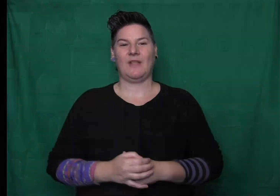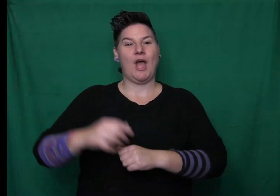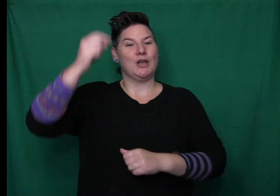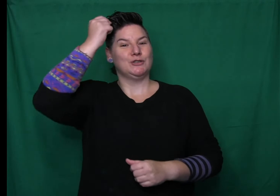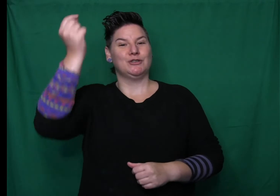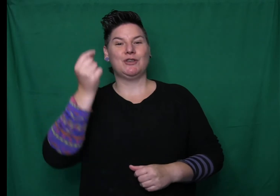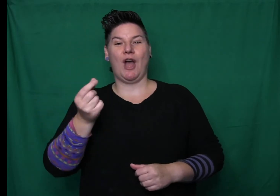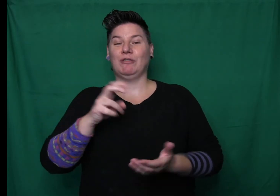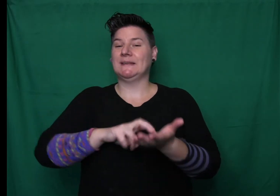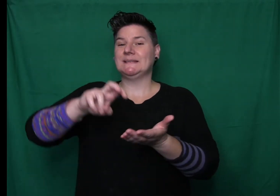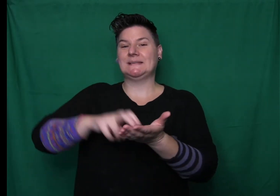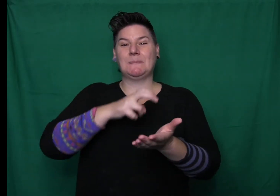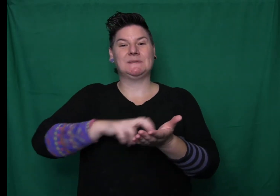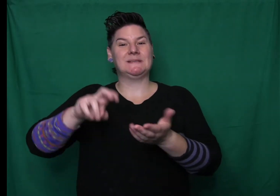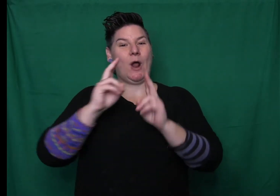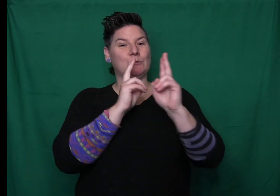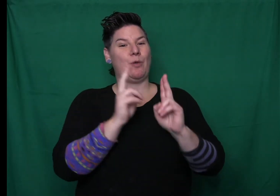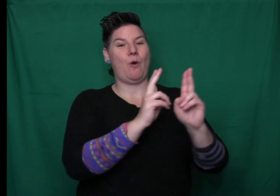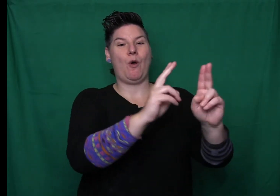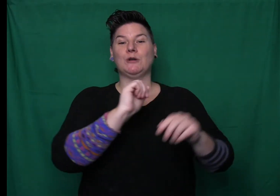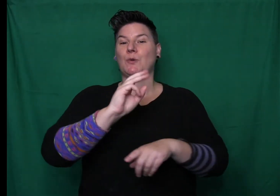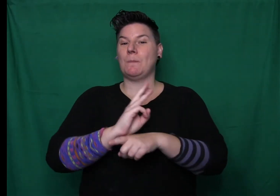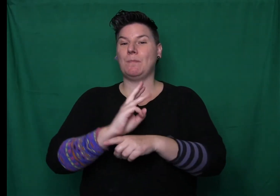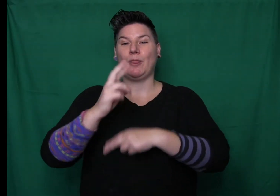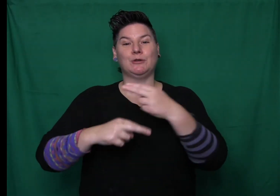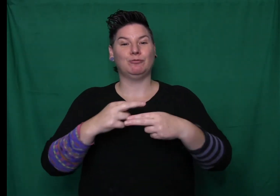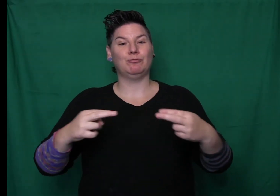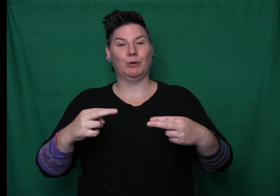Dorry skipped down the hall to her mother's room and Gink went with her.